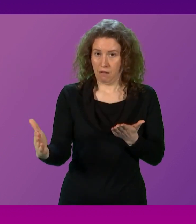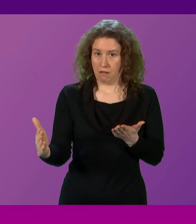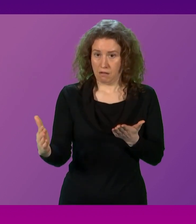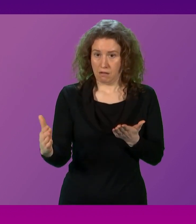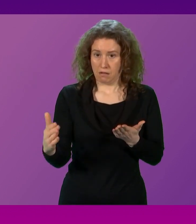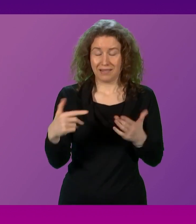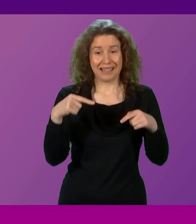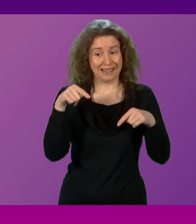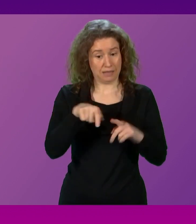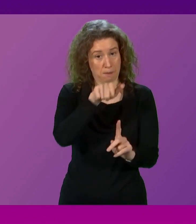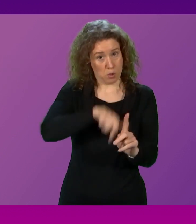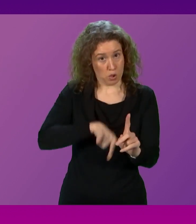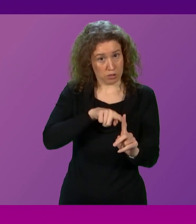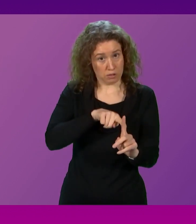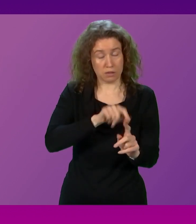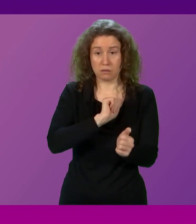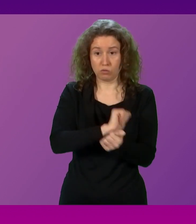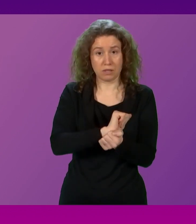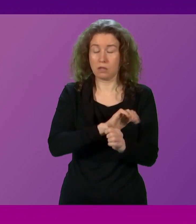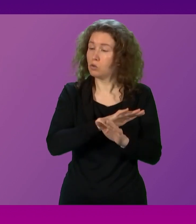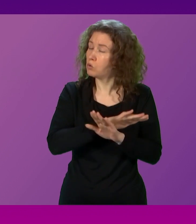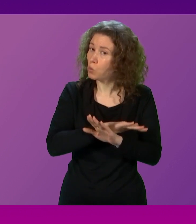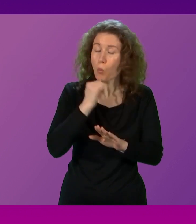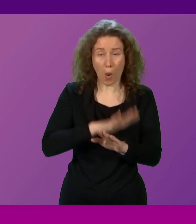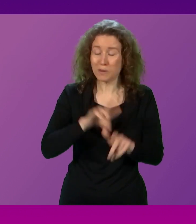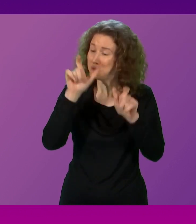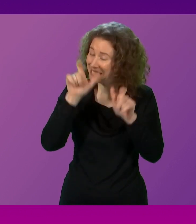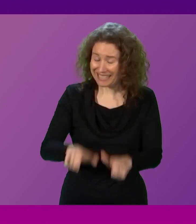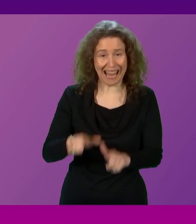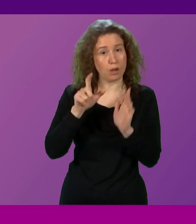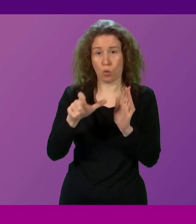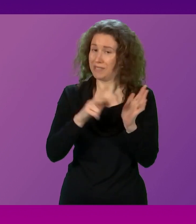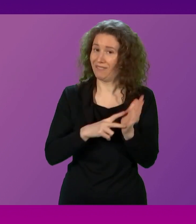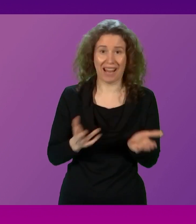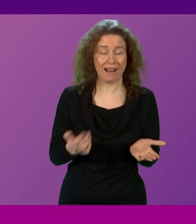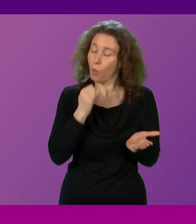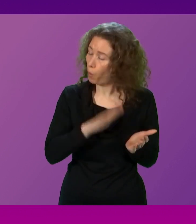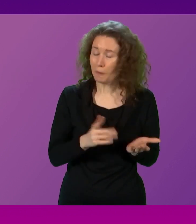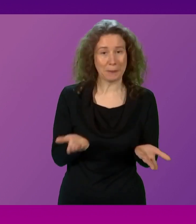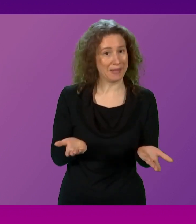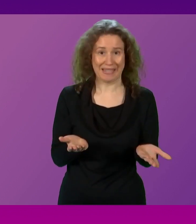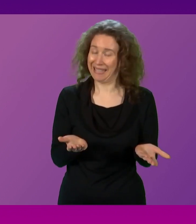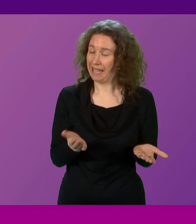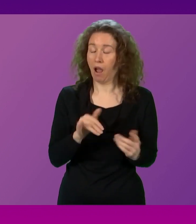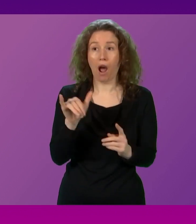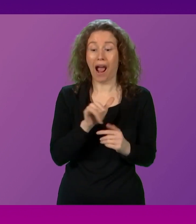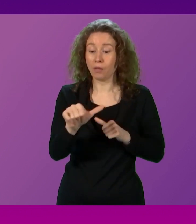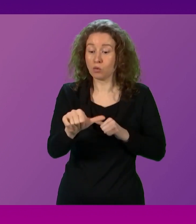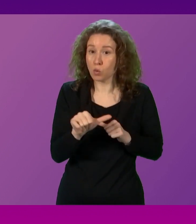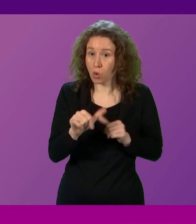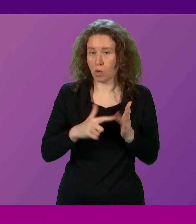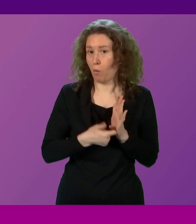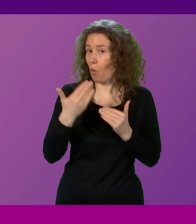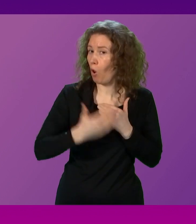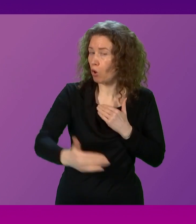This prisoner is not going to be incarcerated in Cortonvale, either short-term